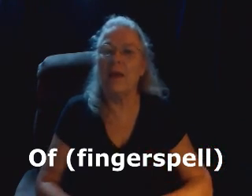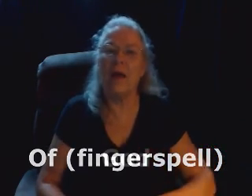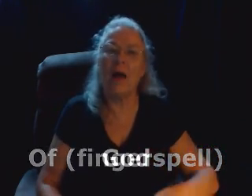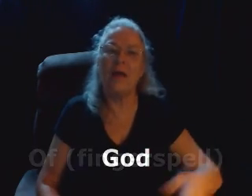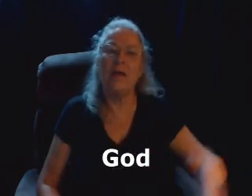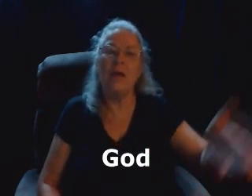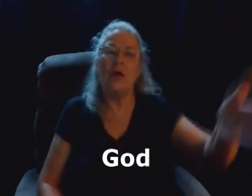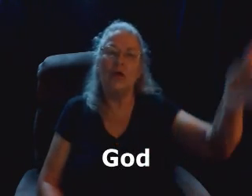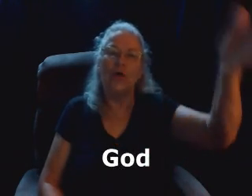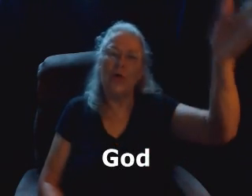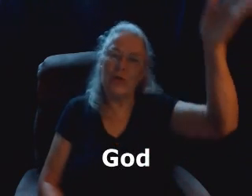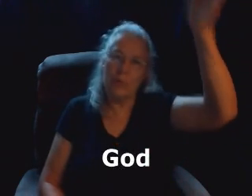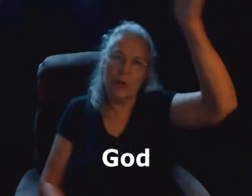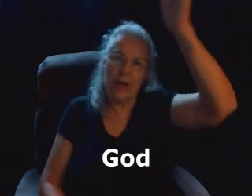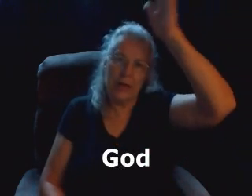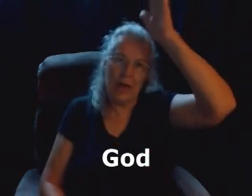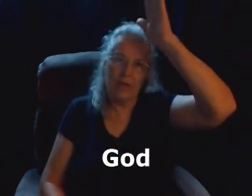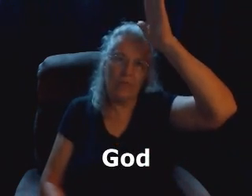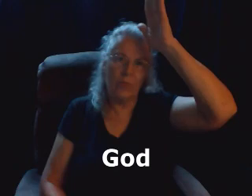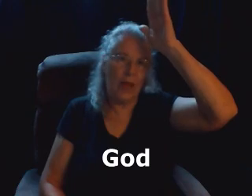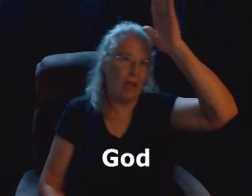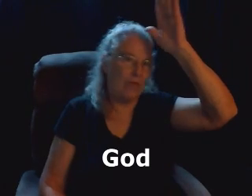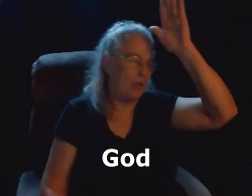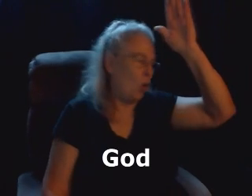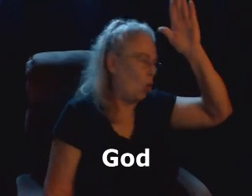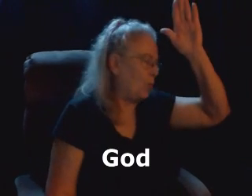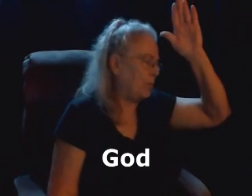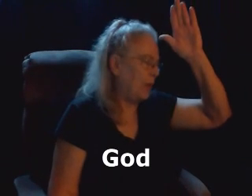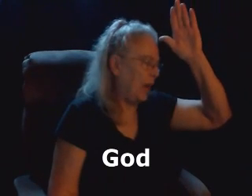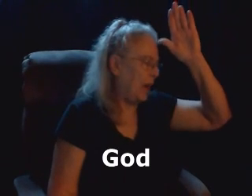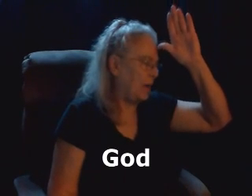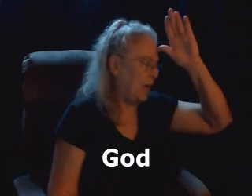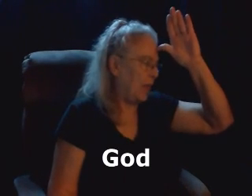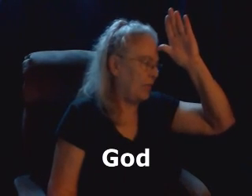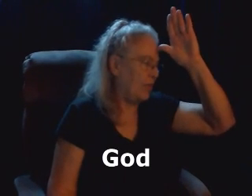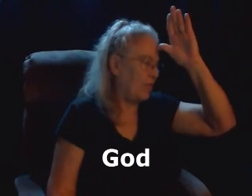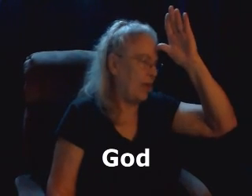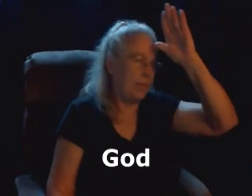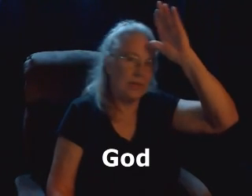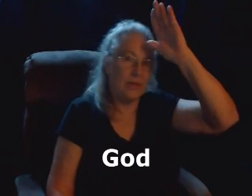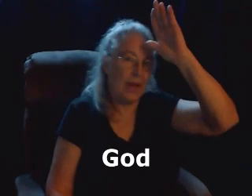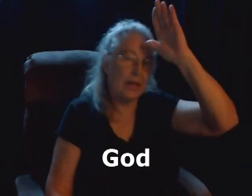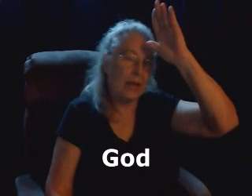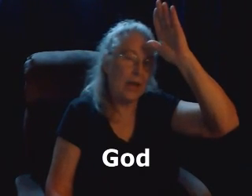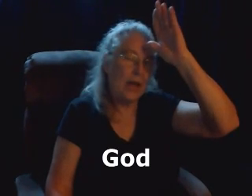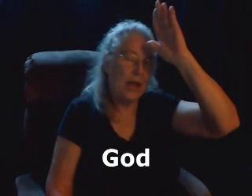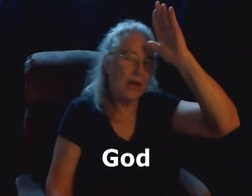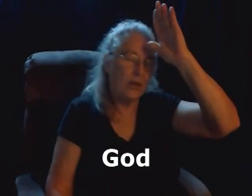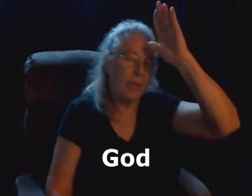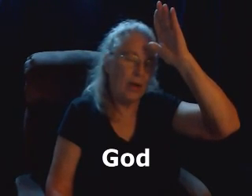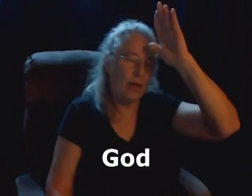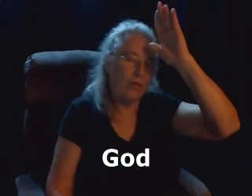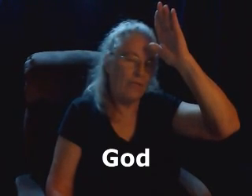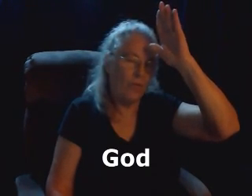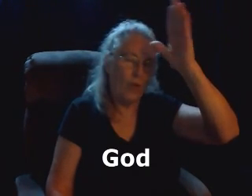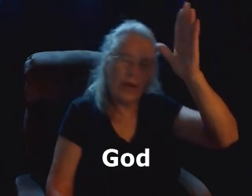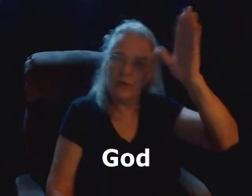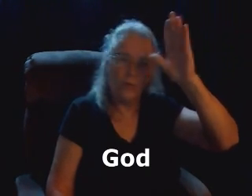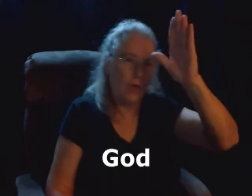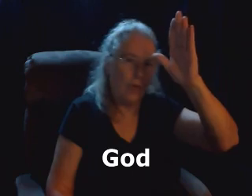God. You're going to bring it down from heaven. Open hand. And the thumb is landing in the middle of the forehead. Do not